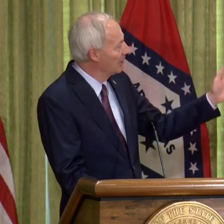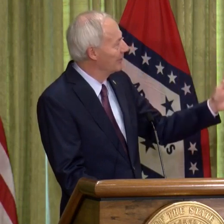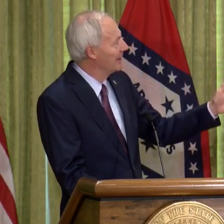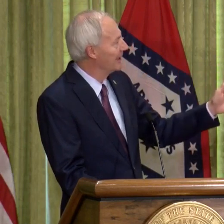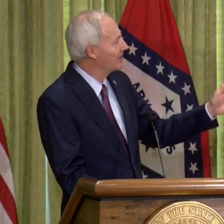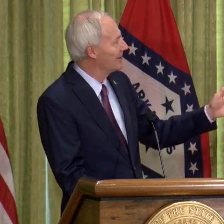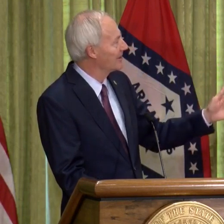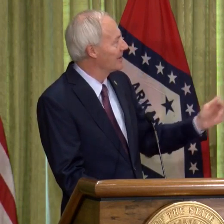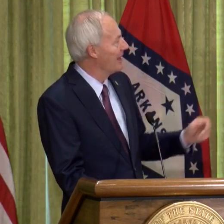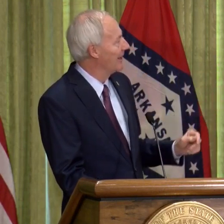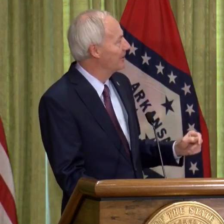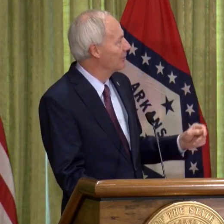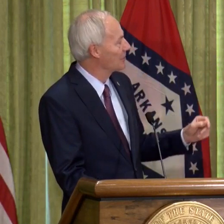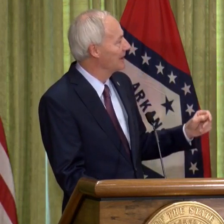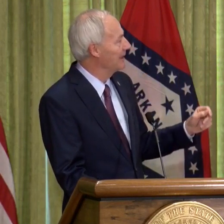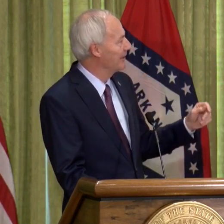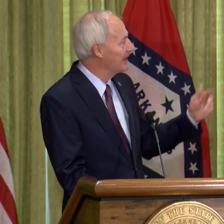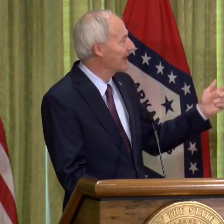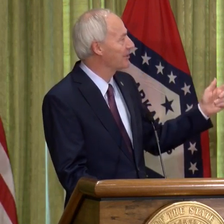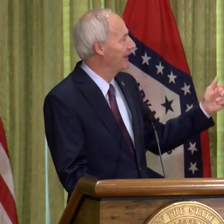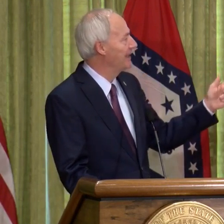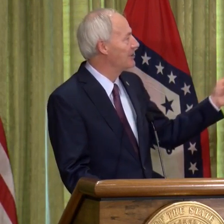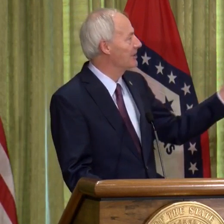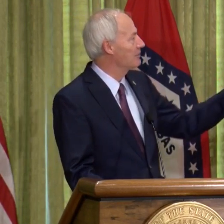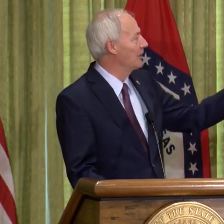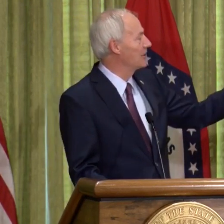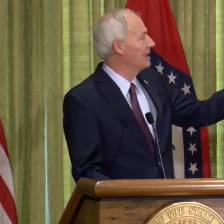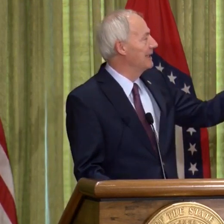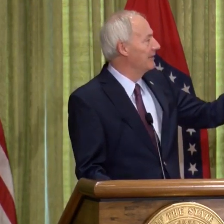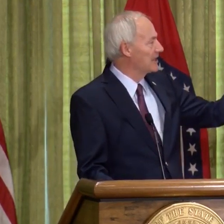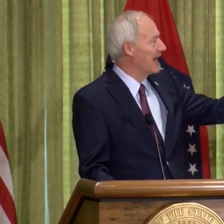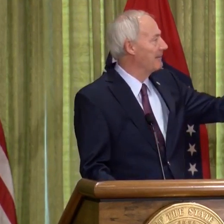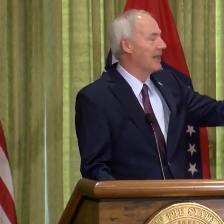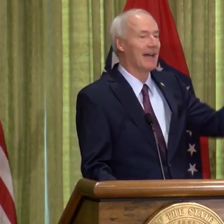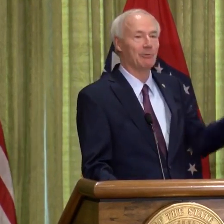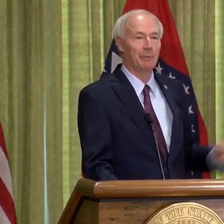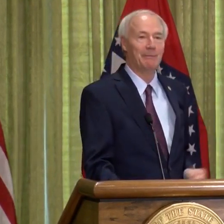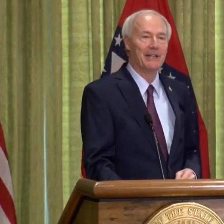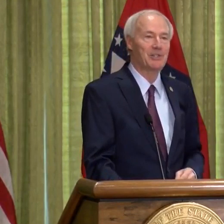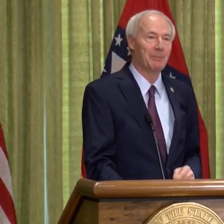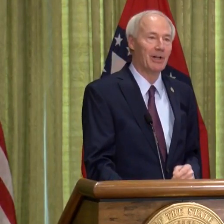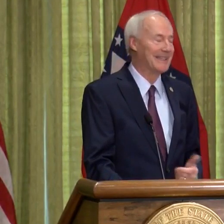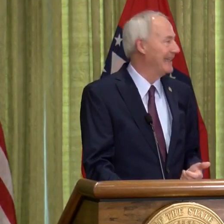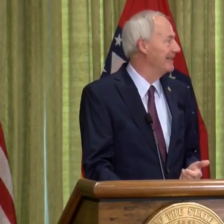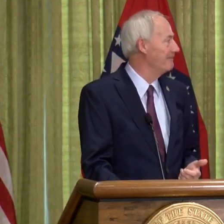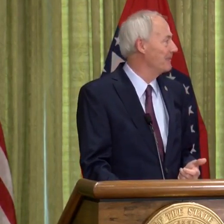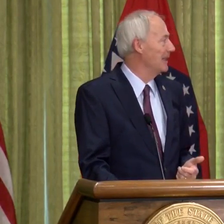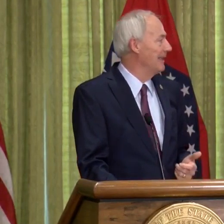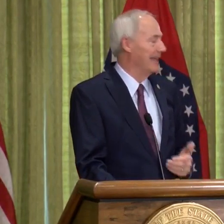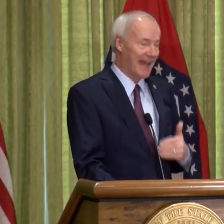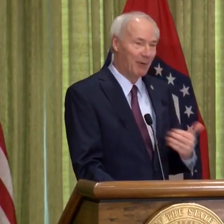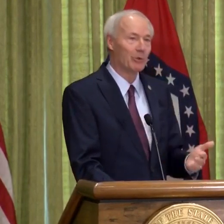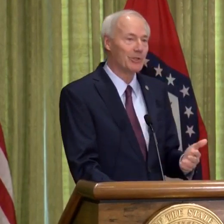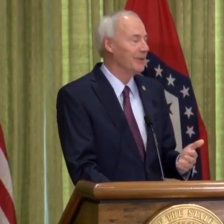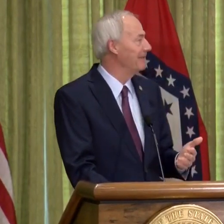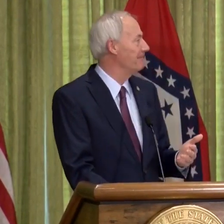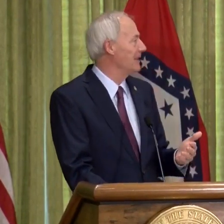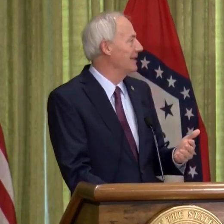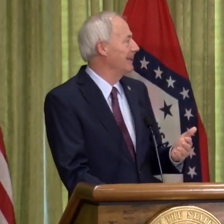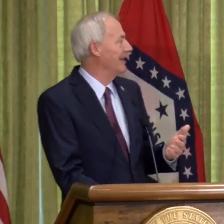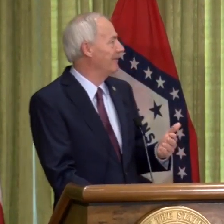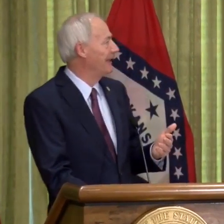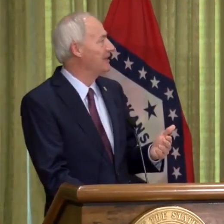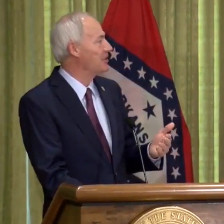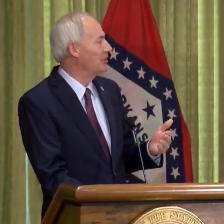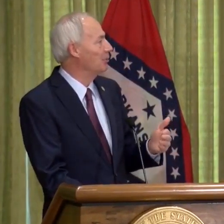then if you go to the next slide, you'll see the next phases, which the timeline will be based upon data and how we're doing.